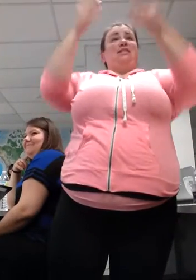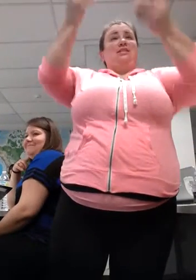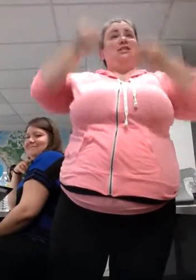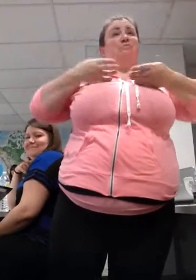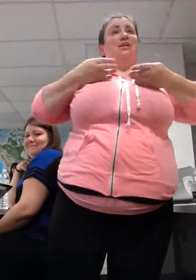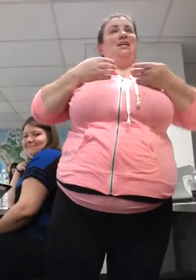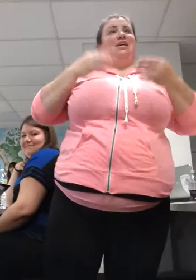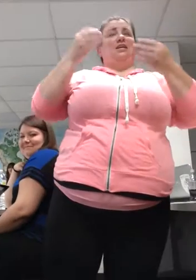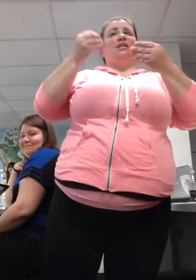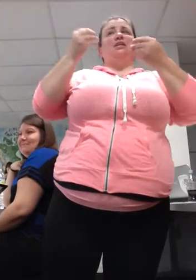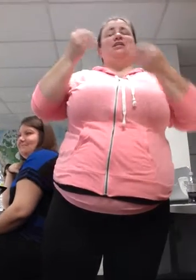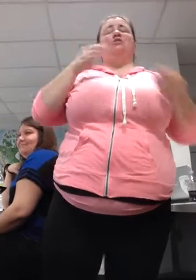Yeah.